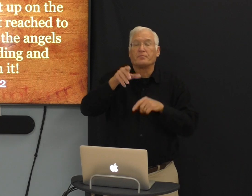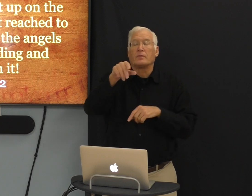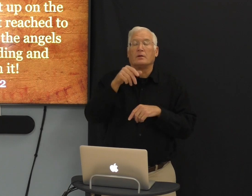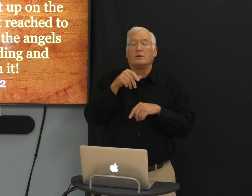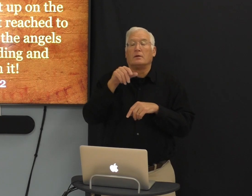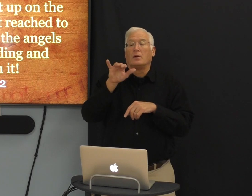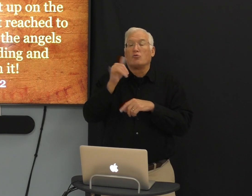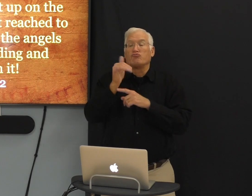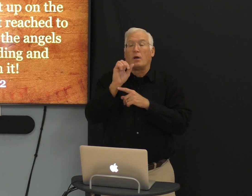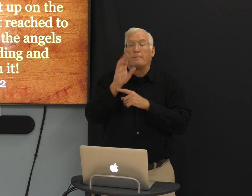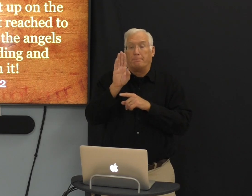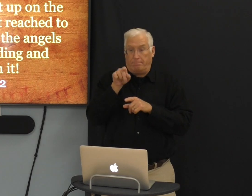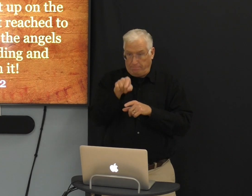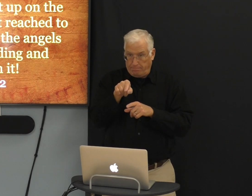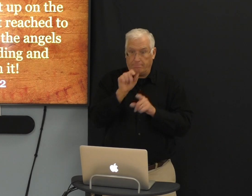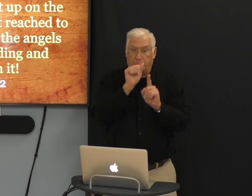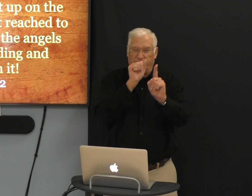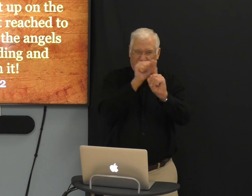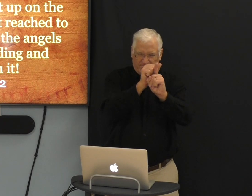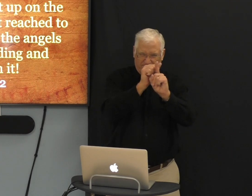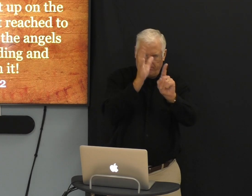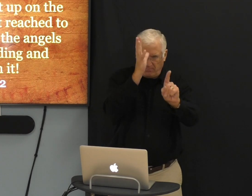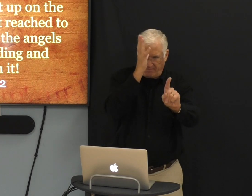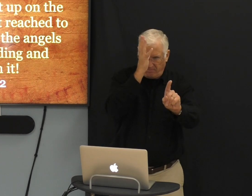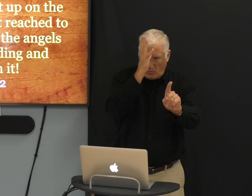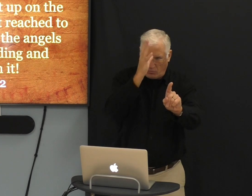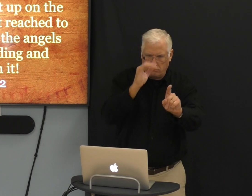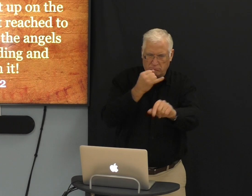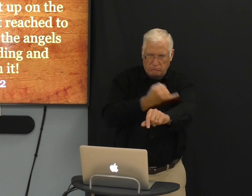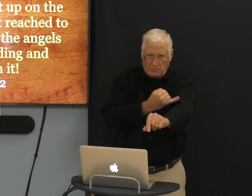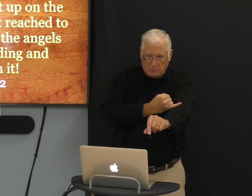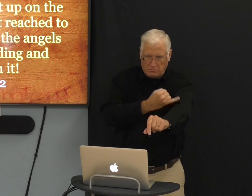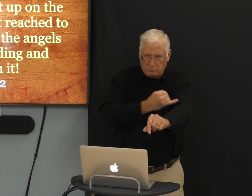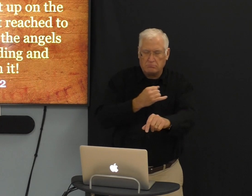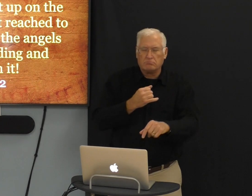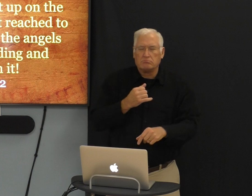First, let's back up a little bit. Jacob deceived his father, Isaac.